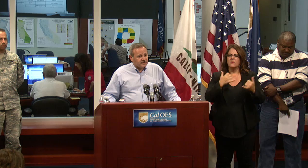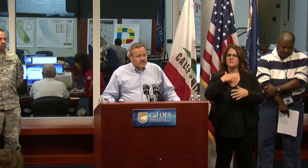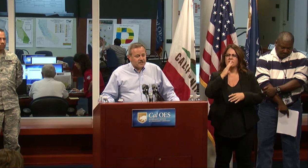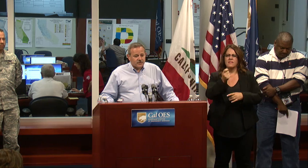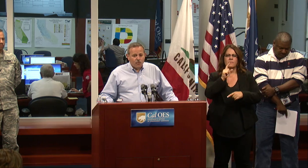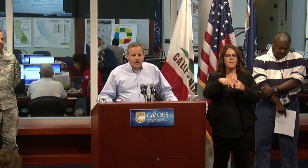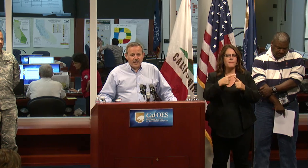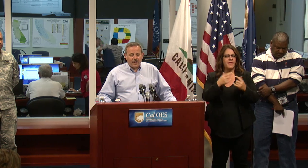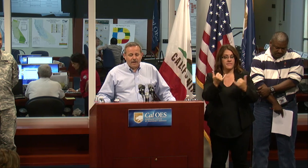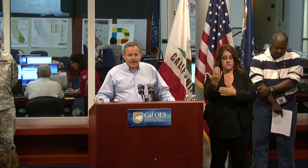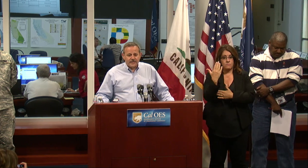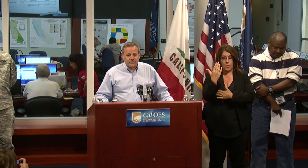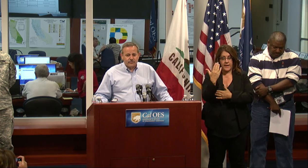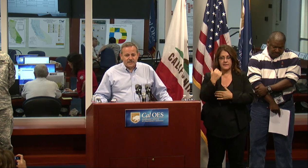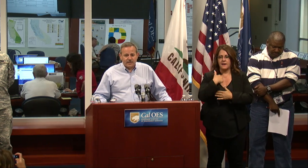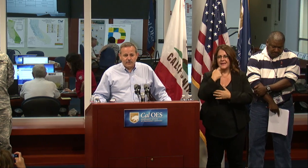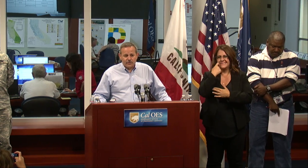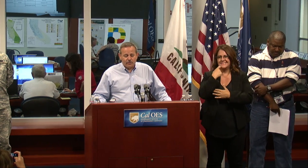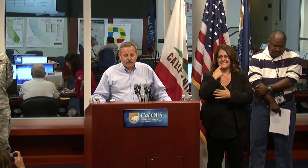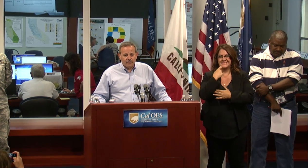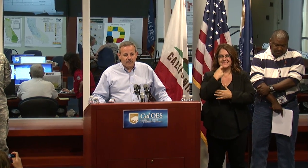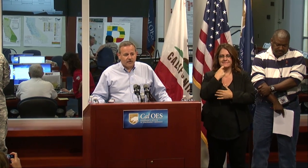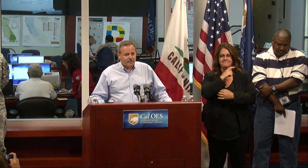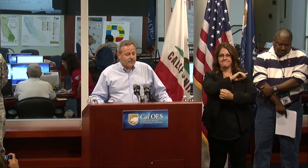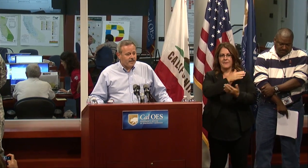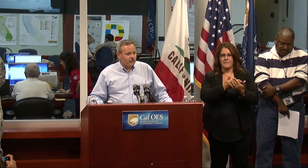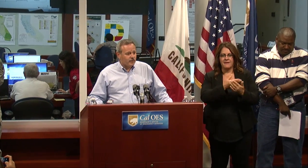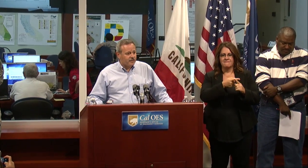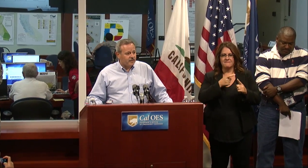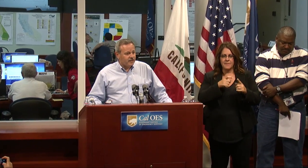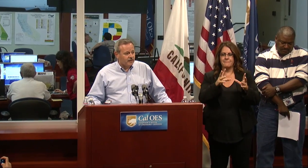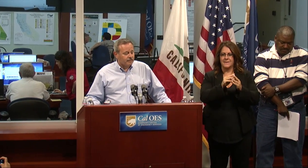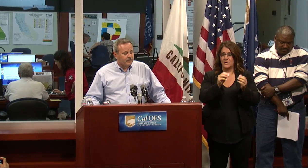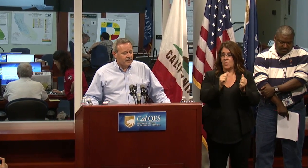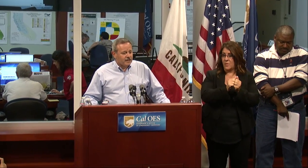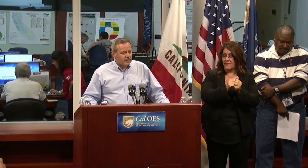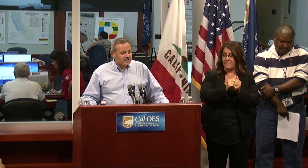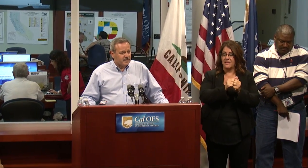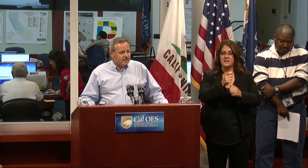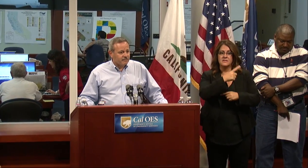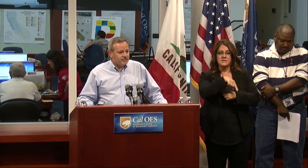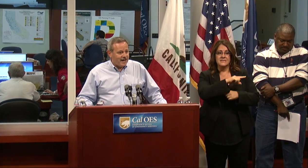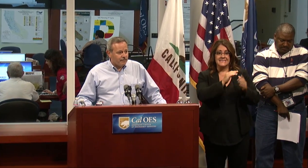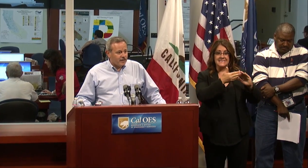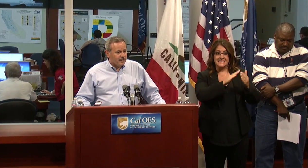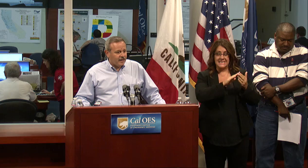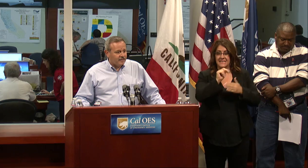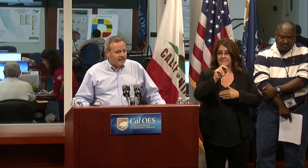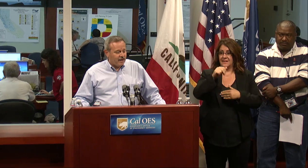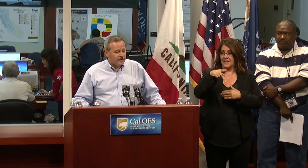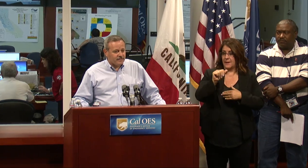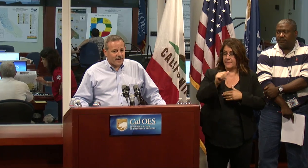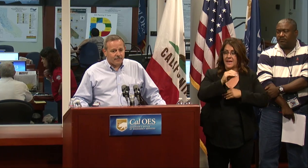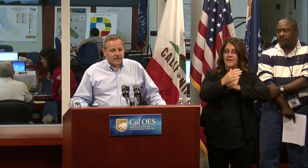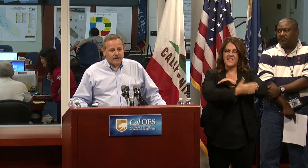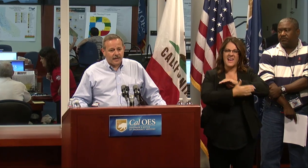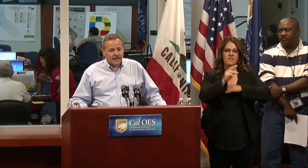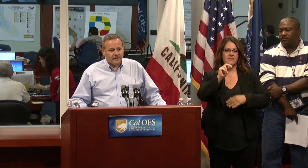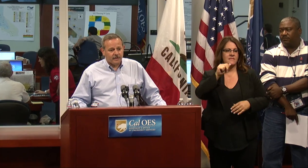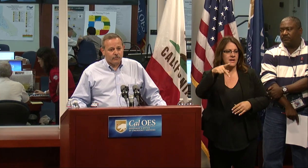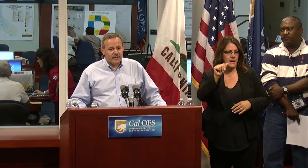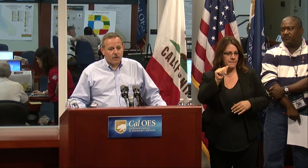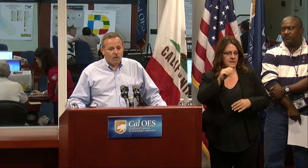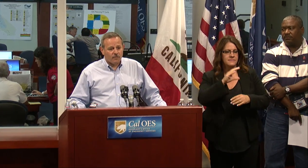bit about this morning. I just recently returned from meeting with the city of Napa and the county of Napa